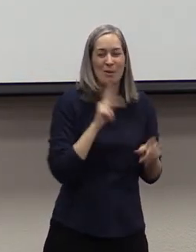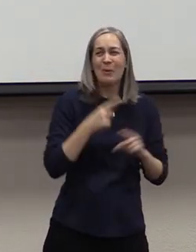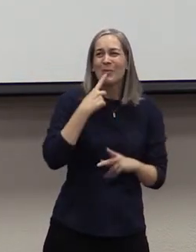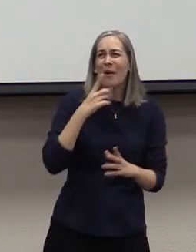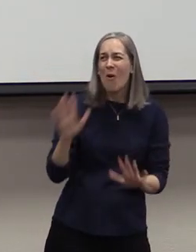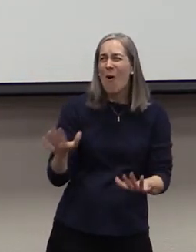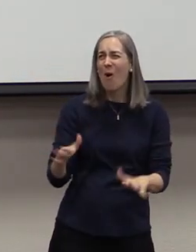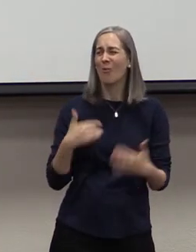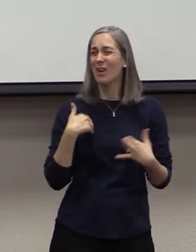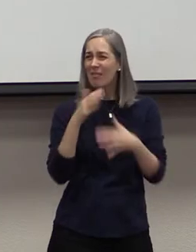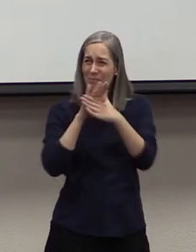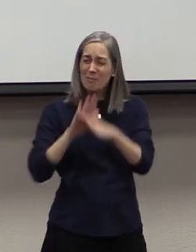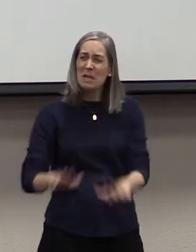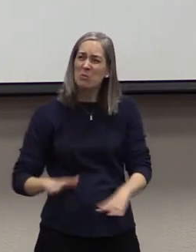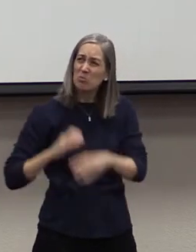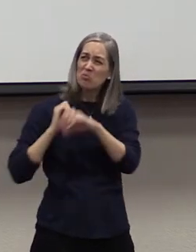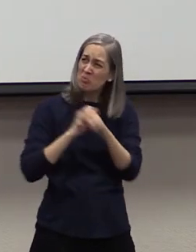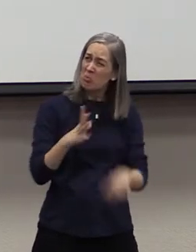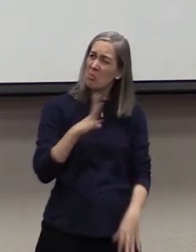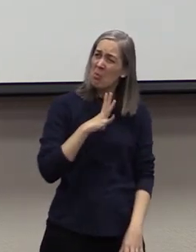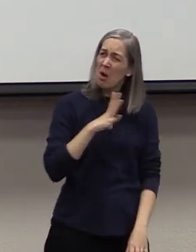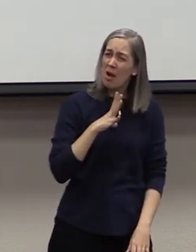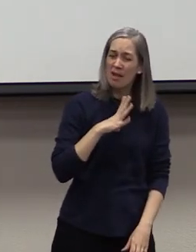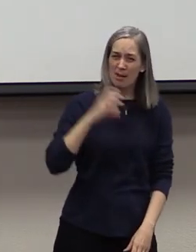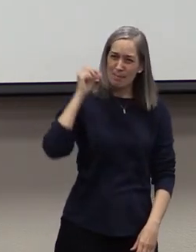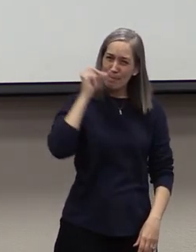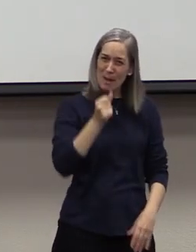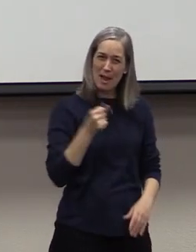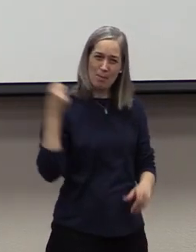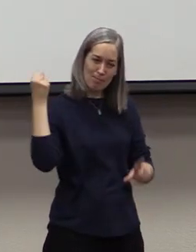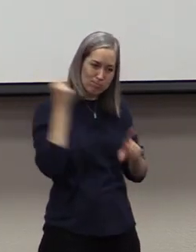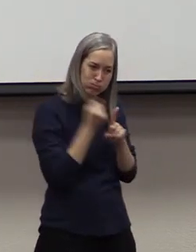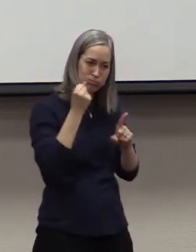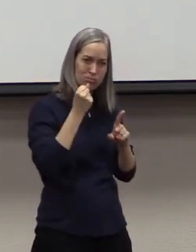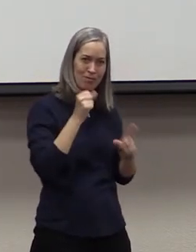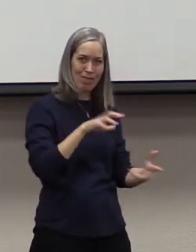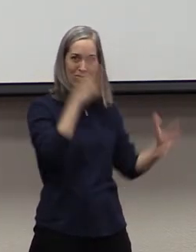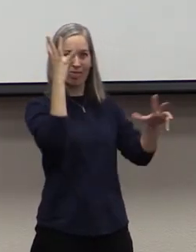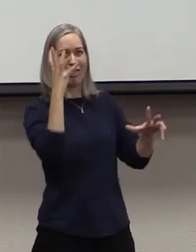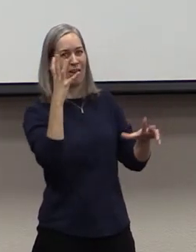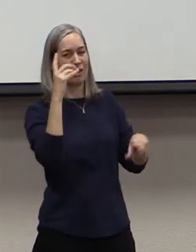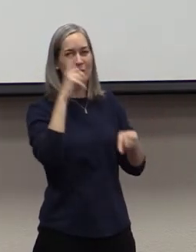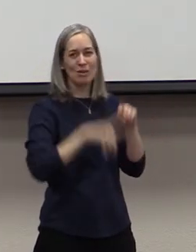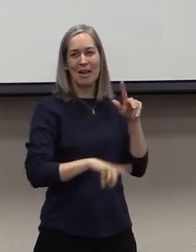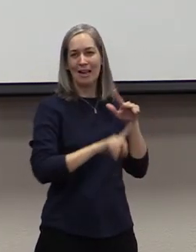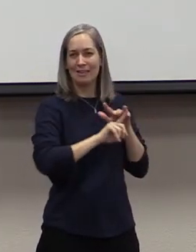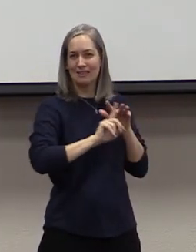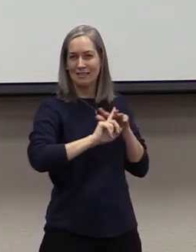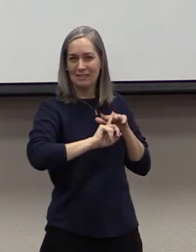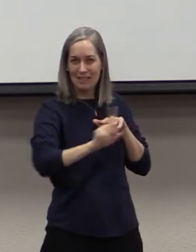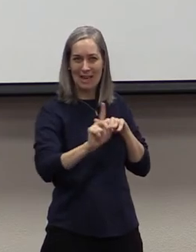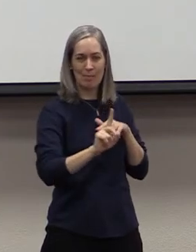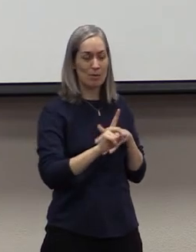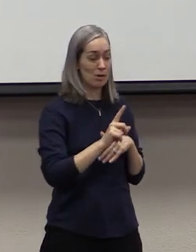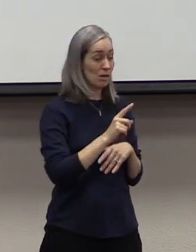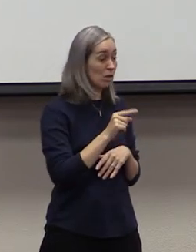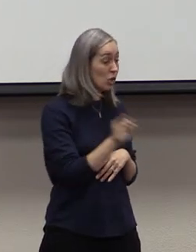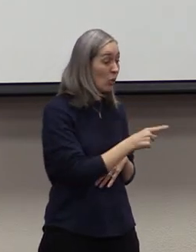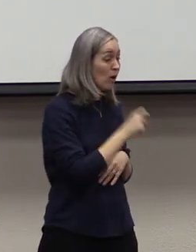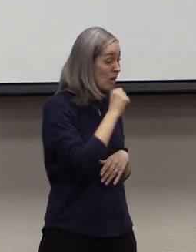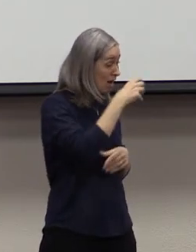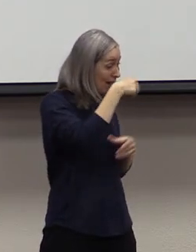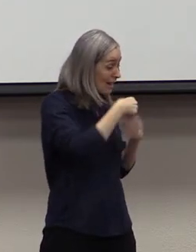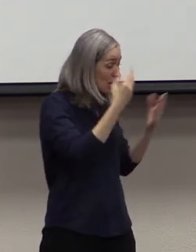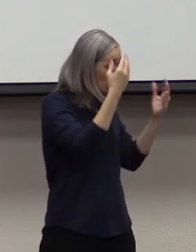as labor pains come upon a pregnant woman. They will not escape. But you are not in the darkness, brothers,